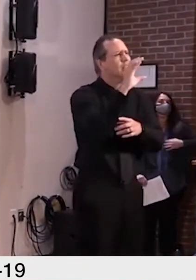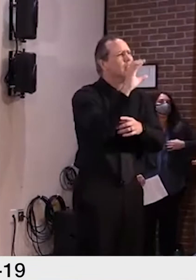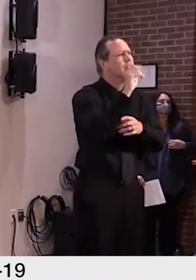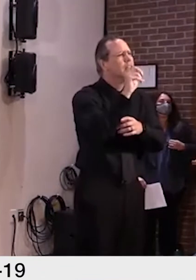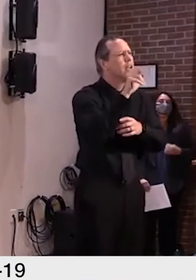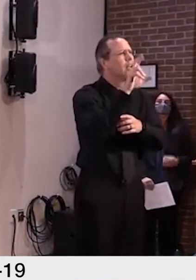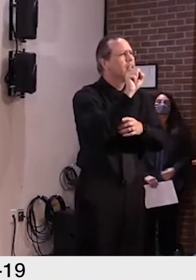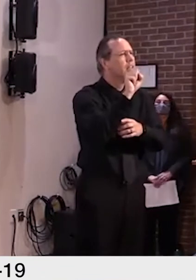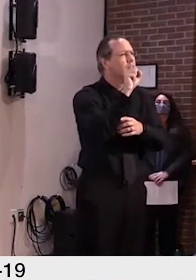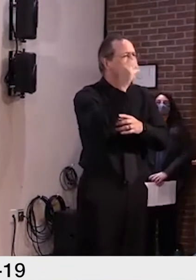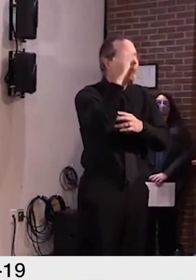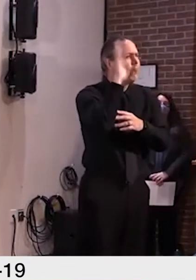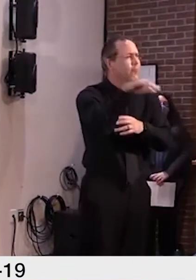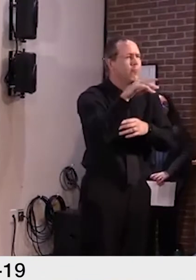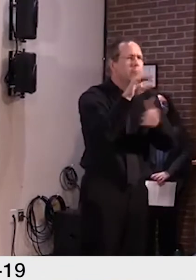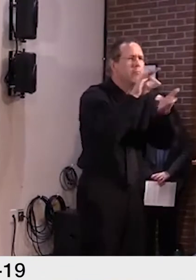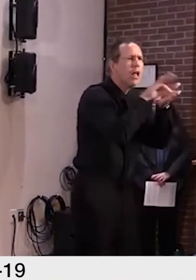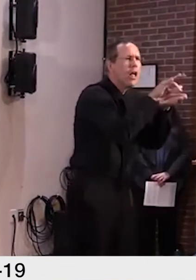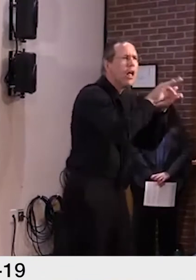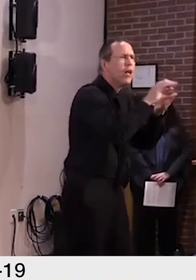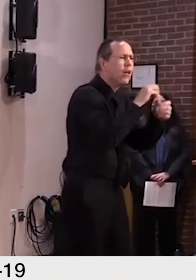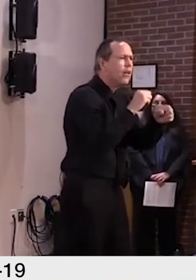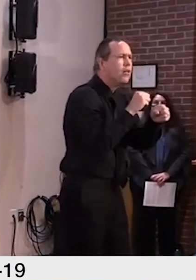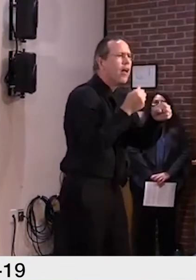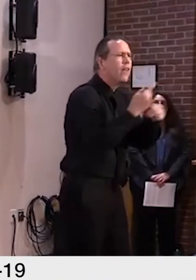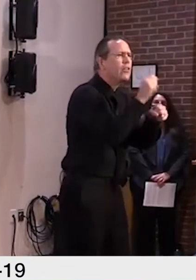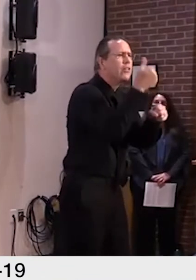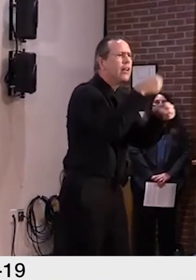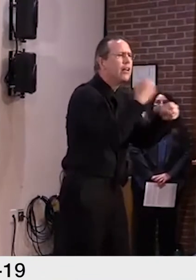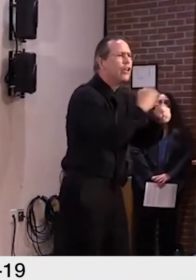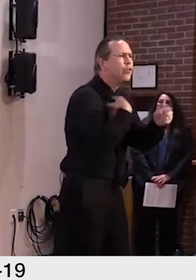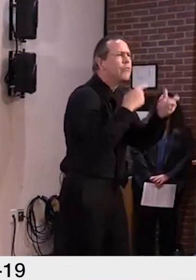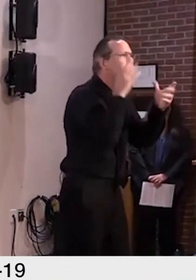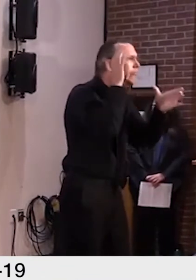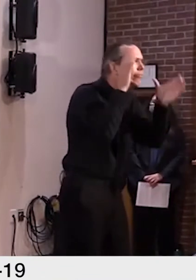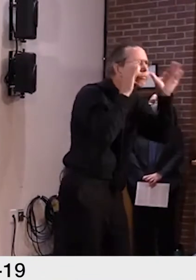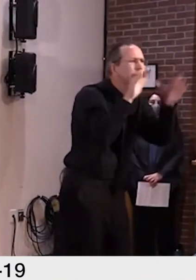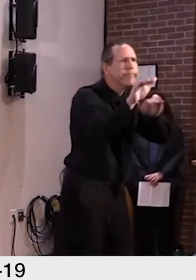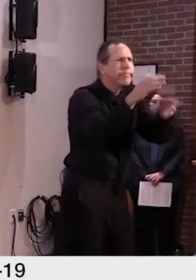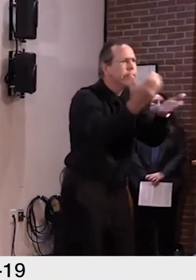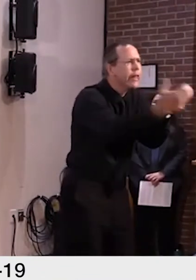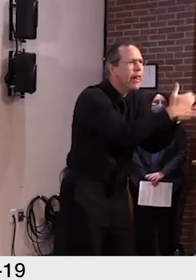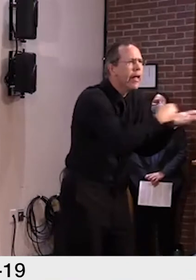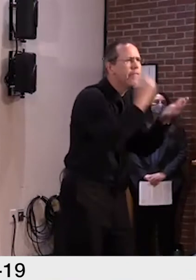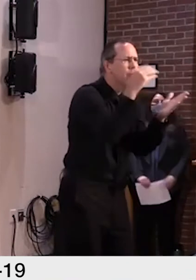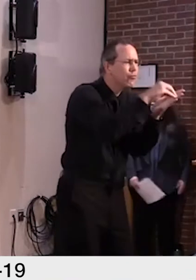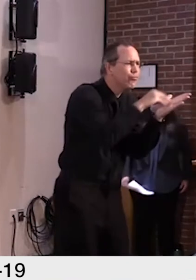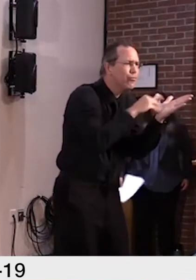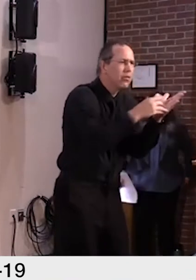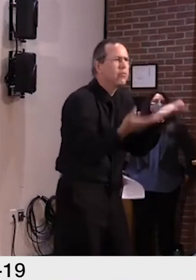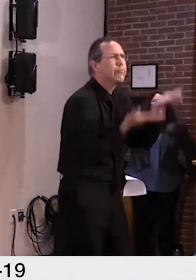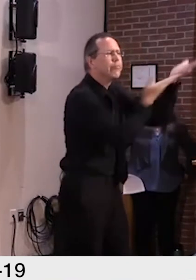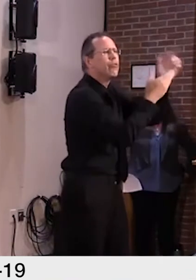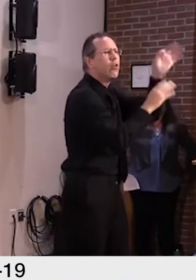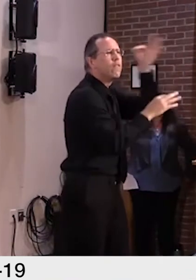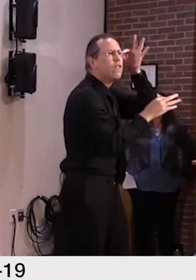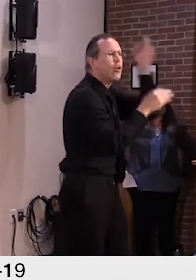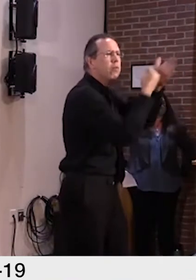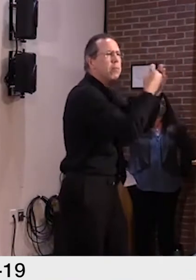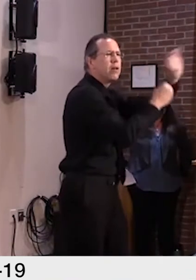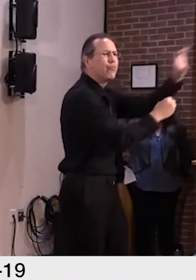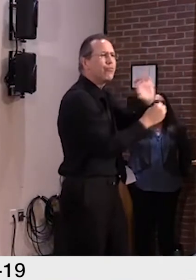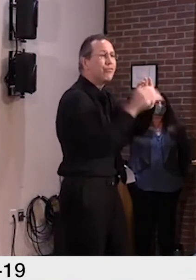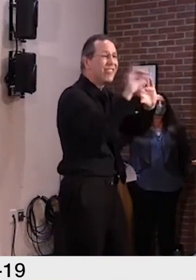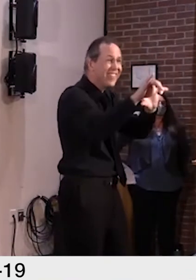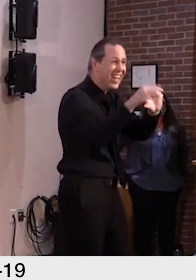census. I'm pleased to report while we previously lagged behind the rest of the country, we're now fifth in